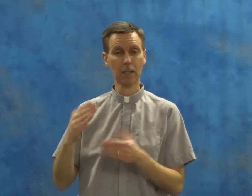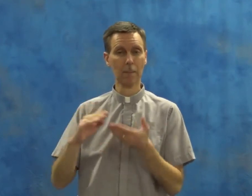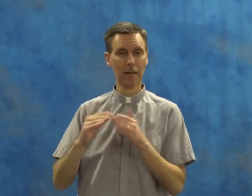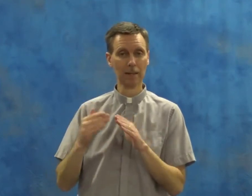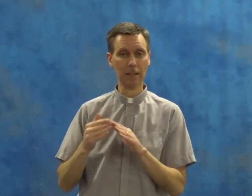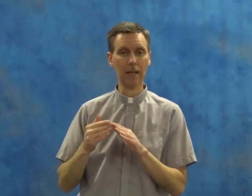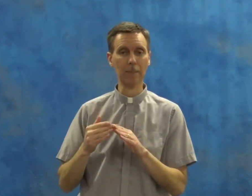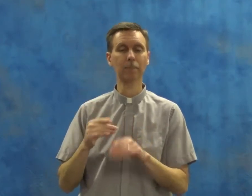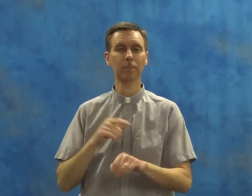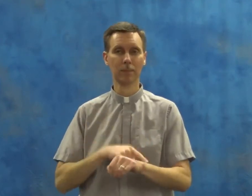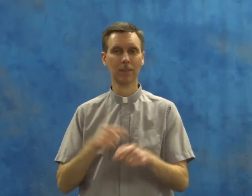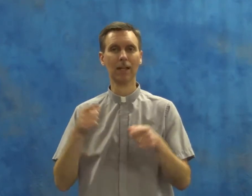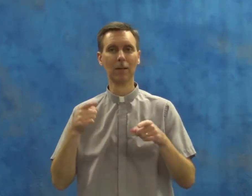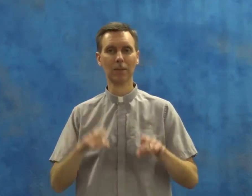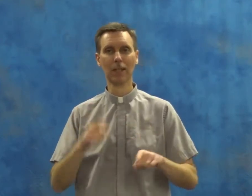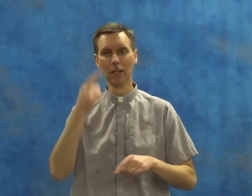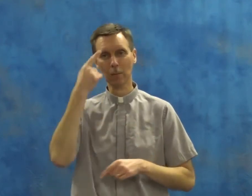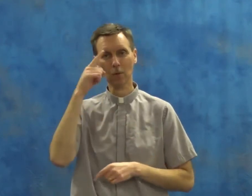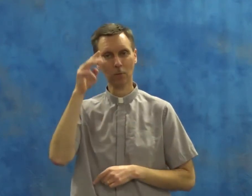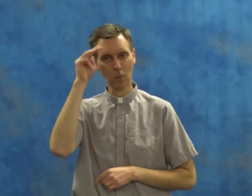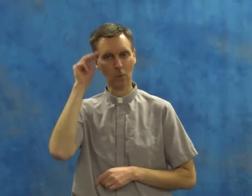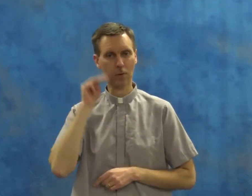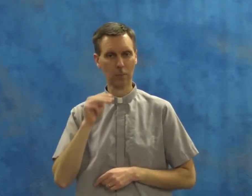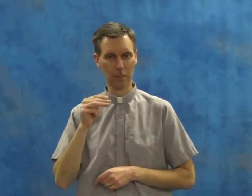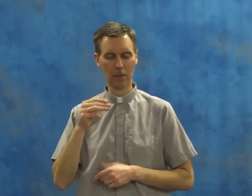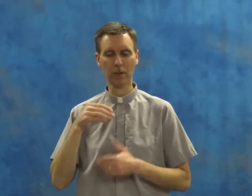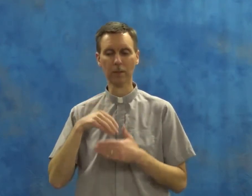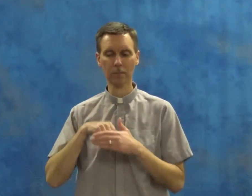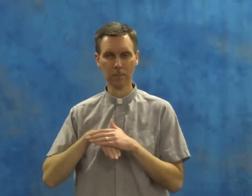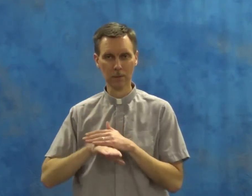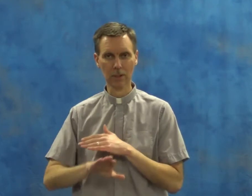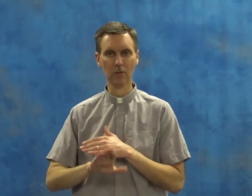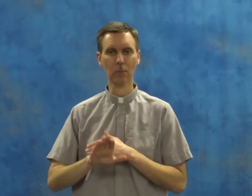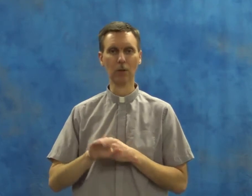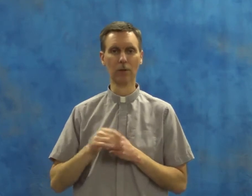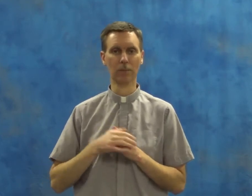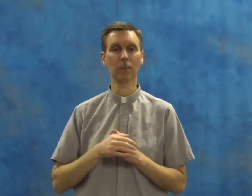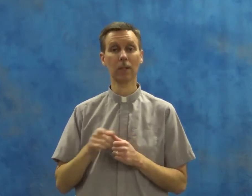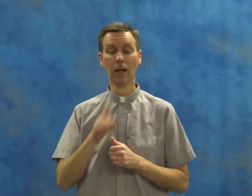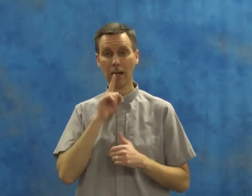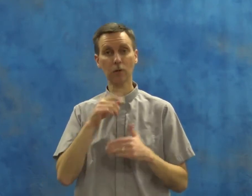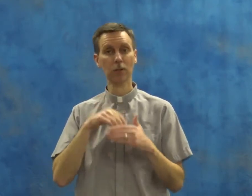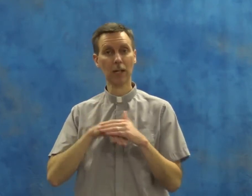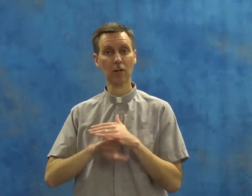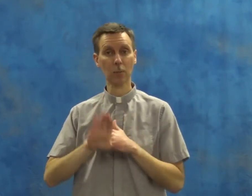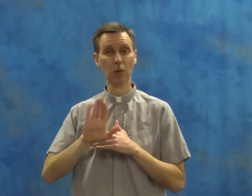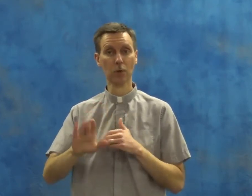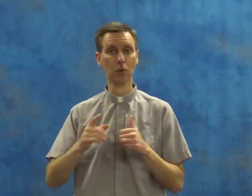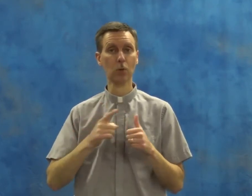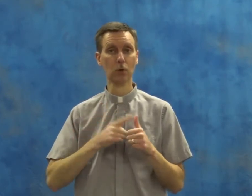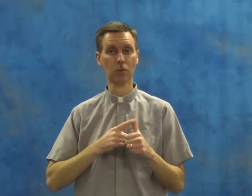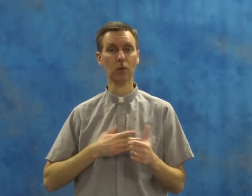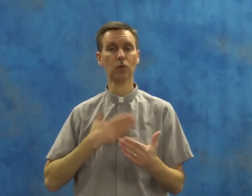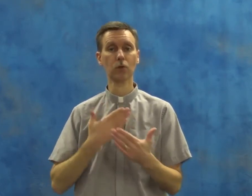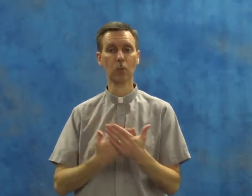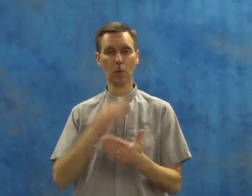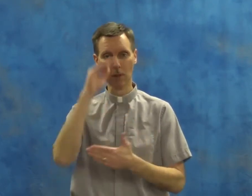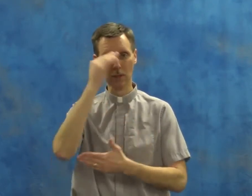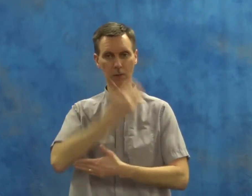Bethlehem, the time came for Mary to give birth, and she gave birth to her firstborn son.